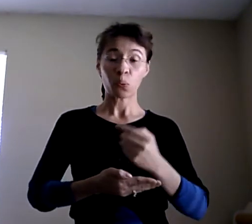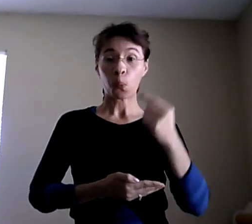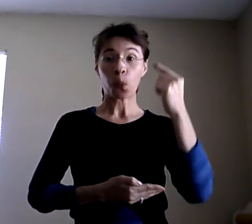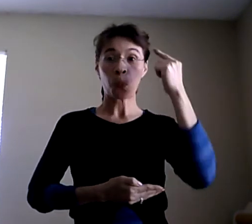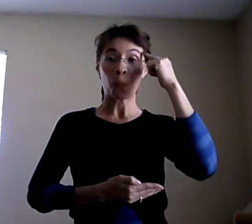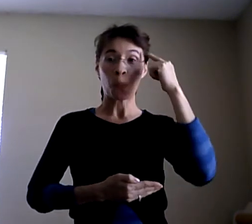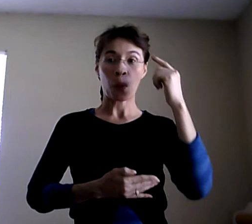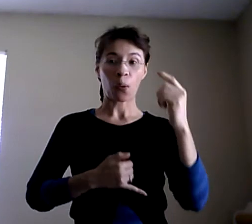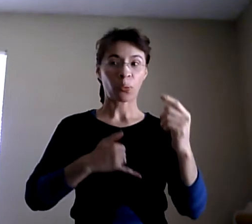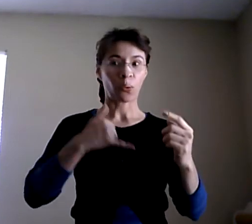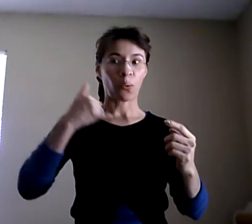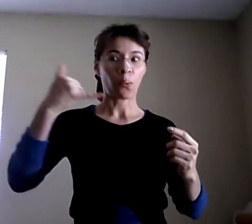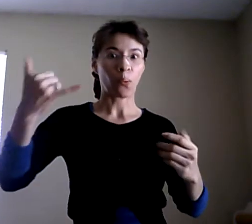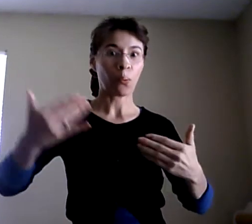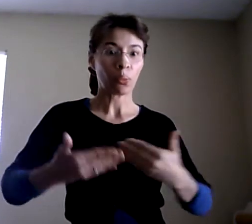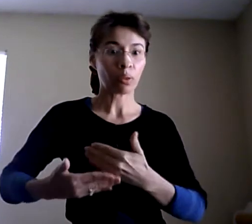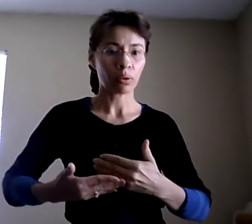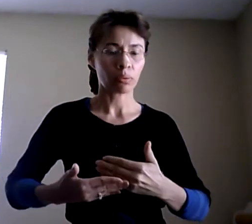I'm away from her, how do I communicate with her?